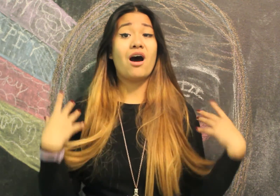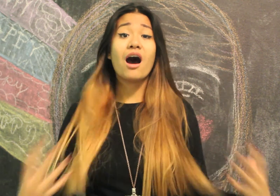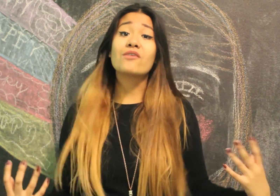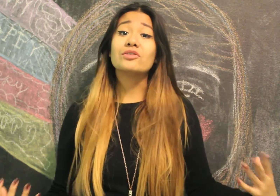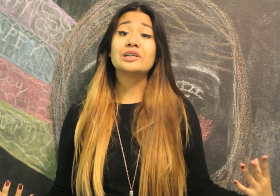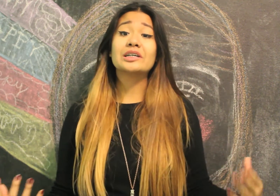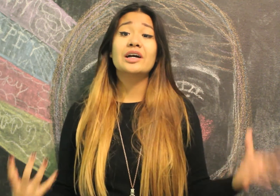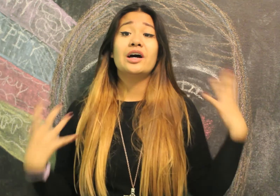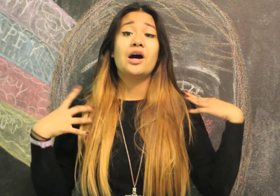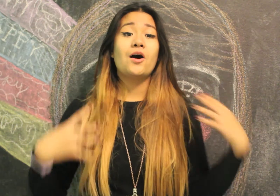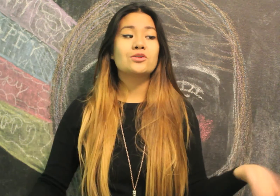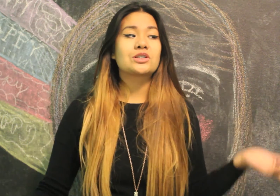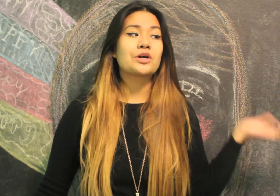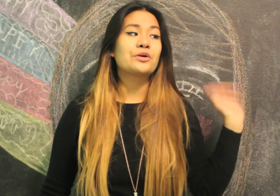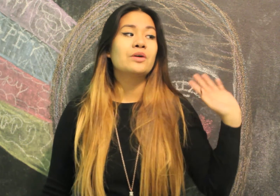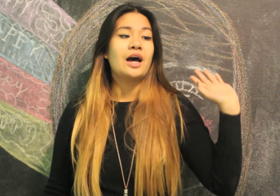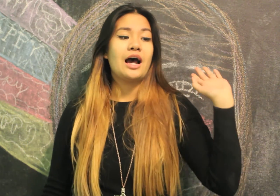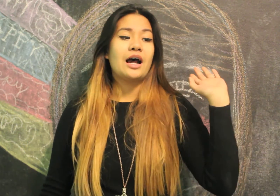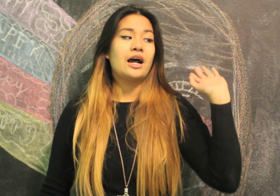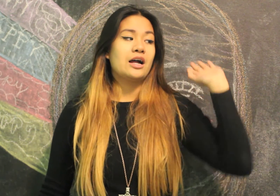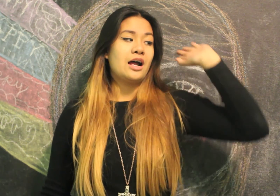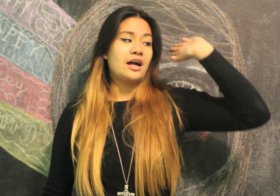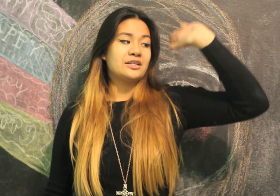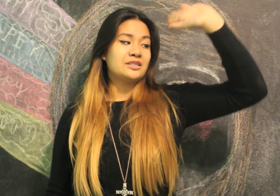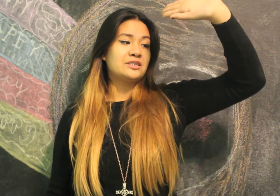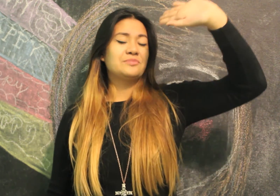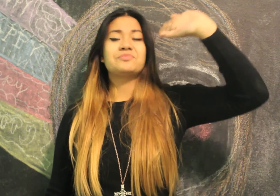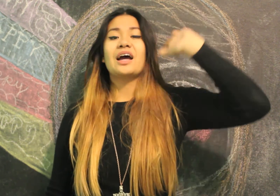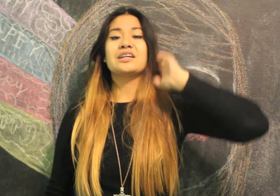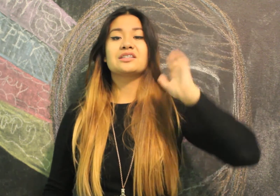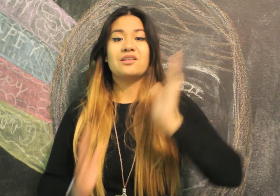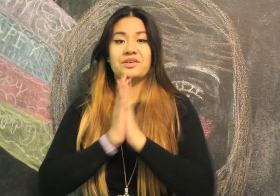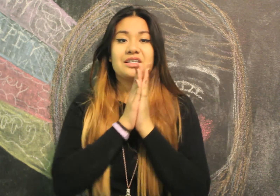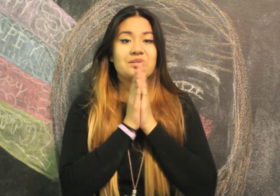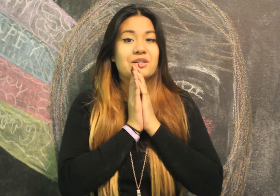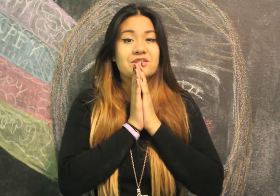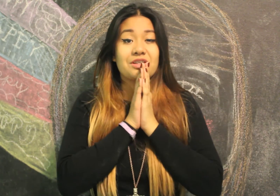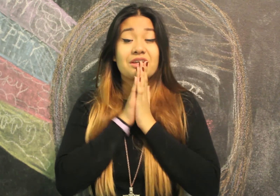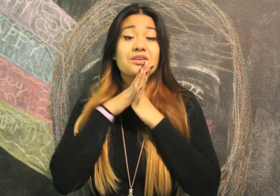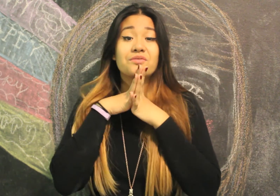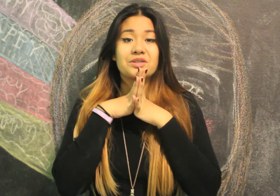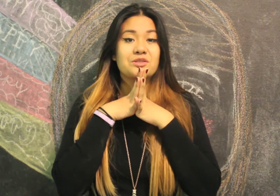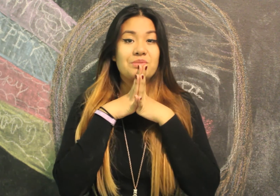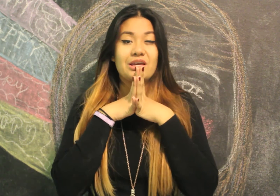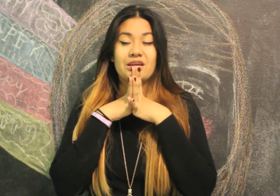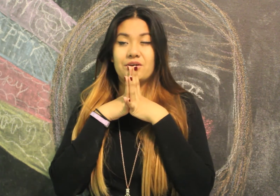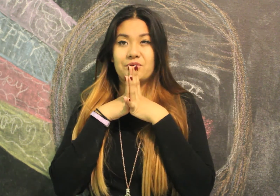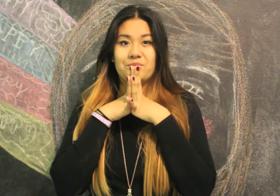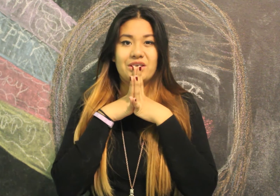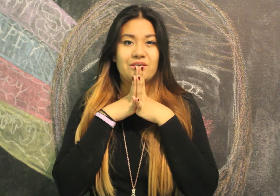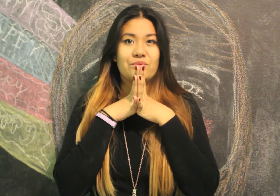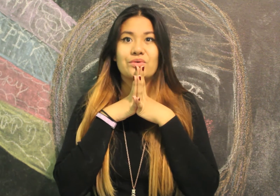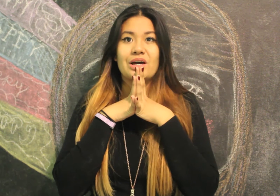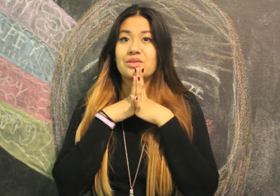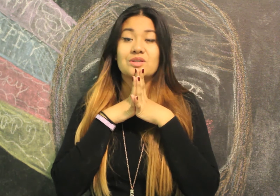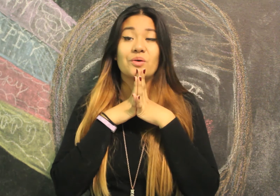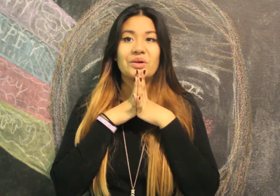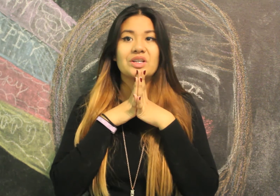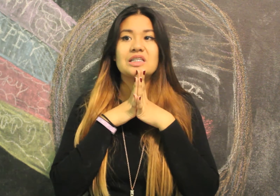offer Also I just I just love you guys so much So thank you for just being here with me Throughout this whole year This